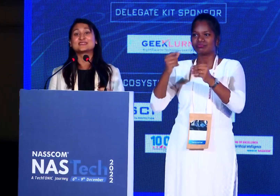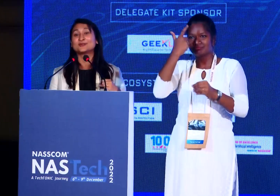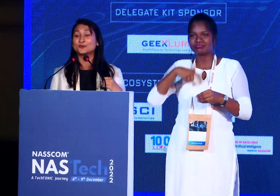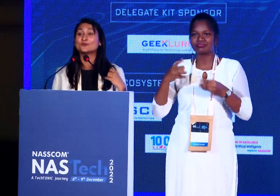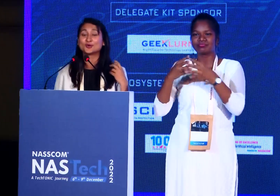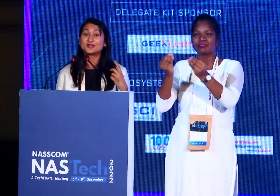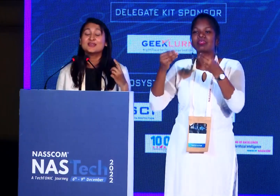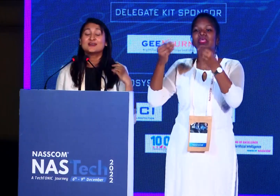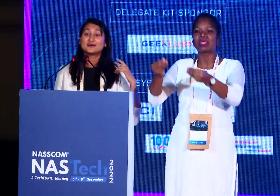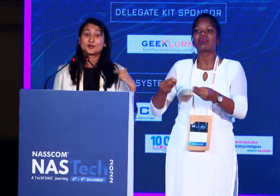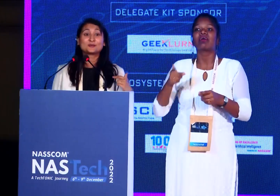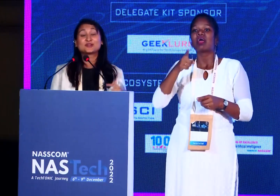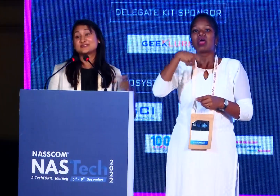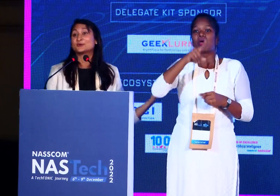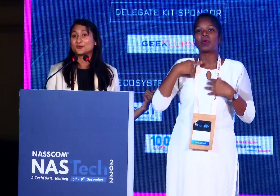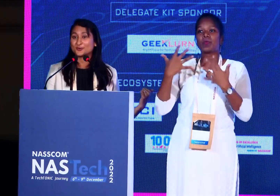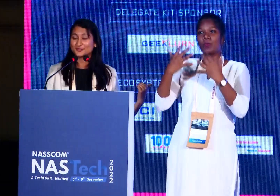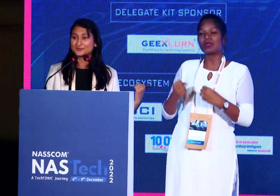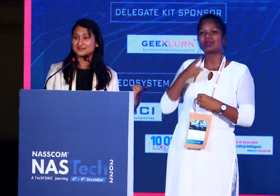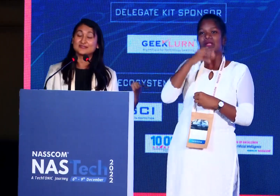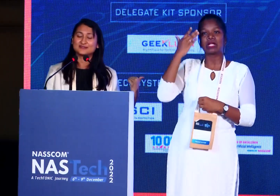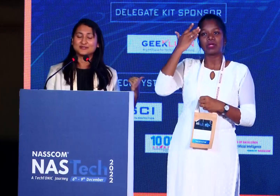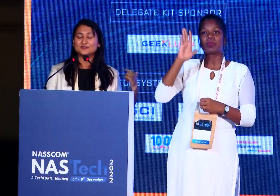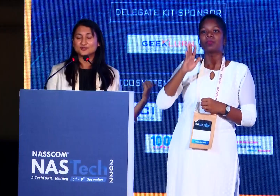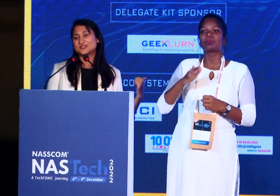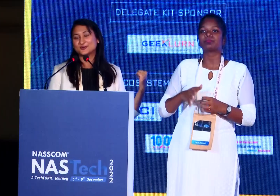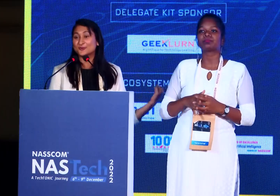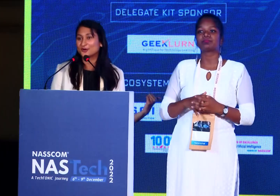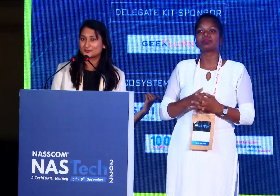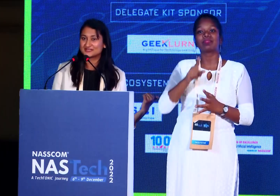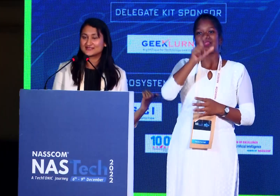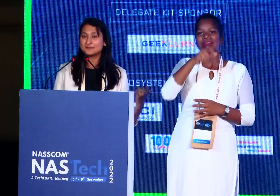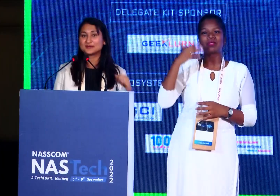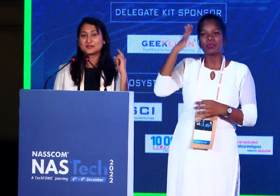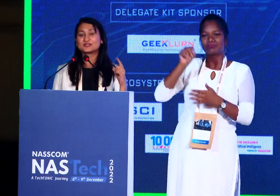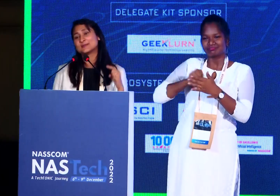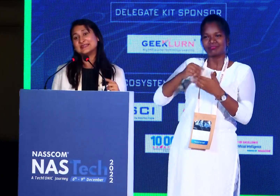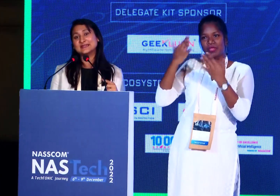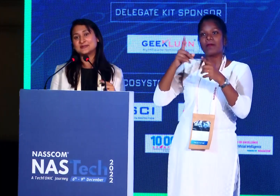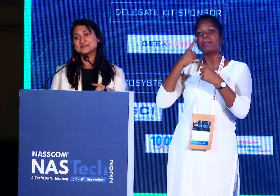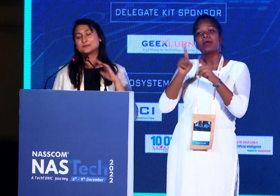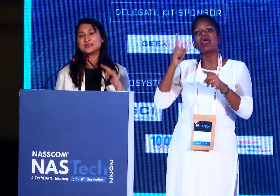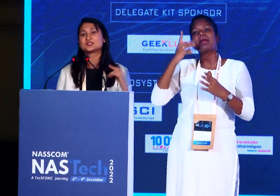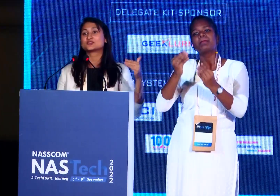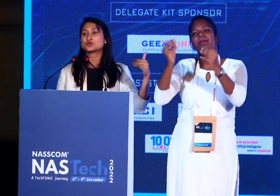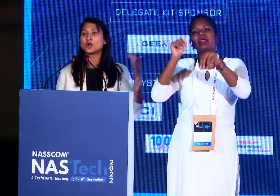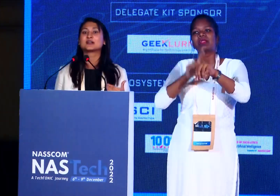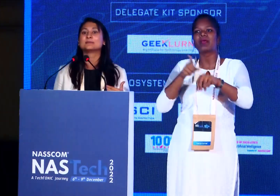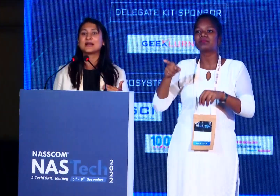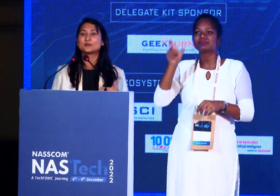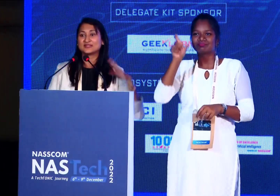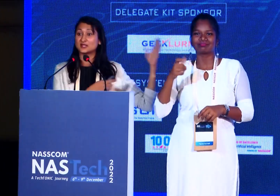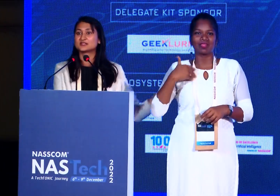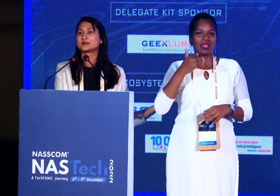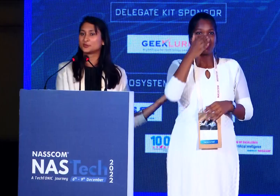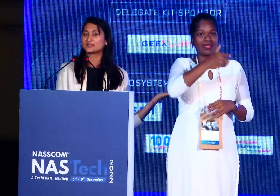not because they don't want, not because they don't know what to, I mean, of course, they don't know what to prescribe, but because many times the patients do not